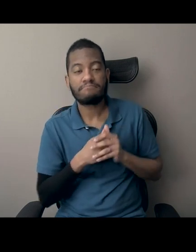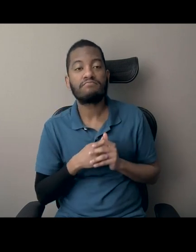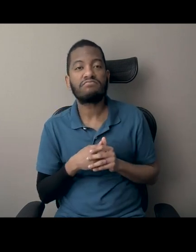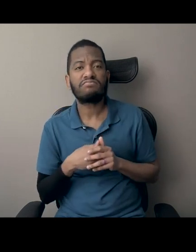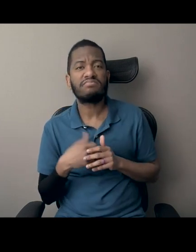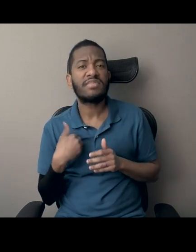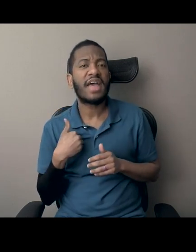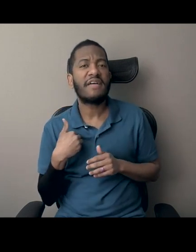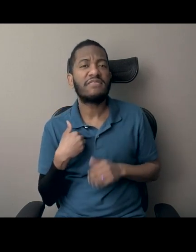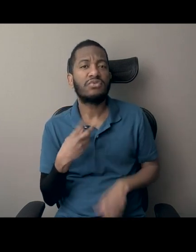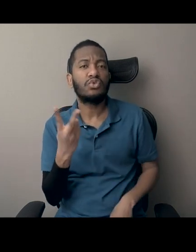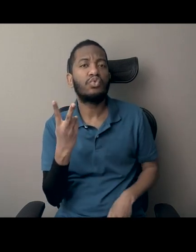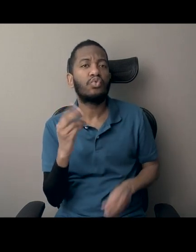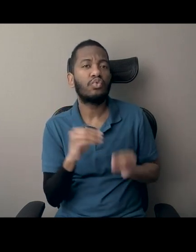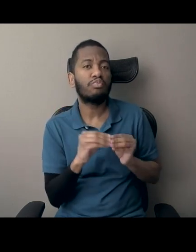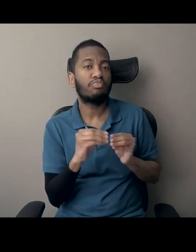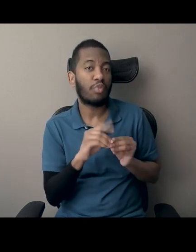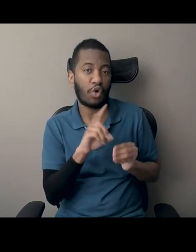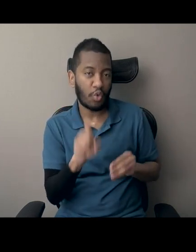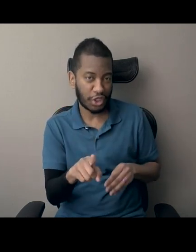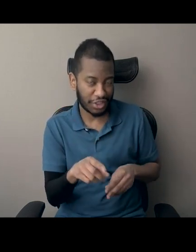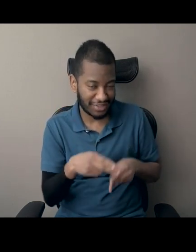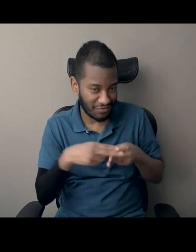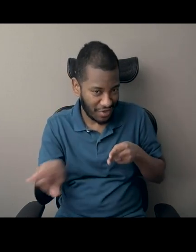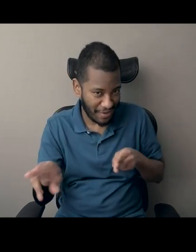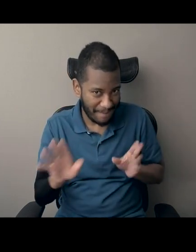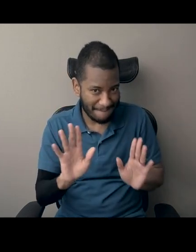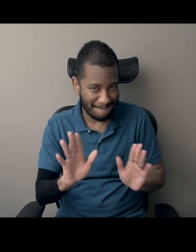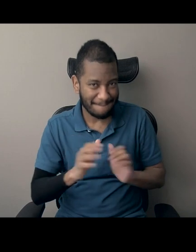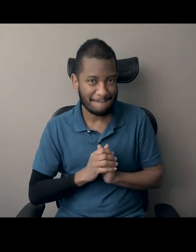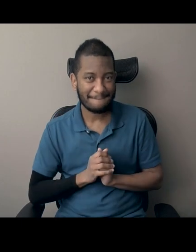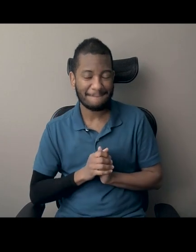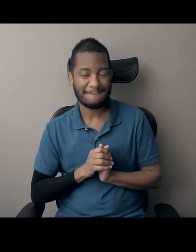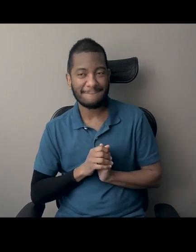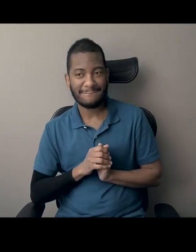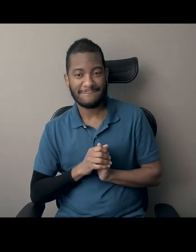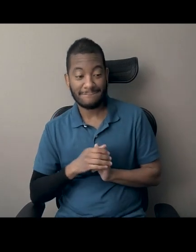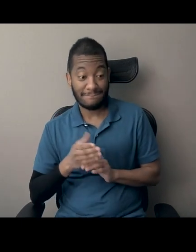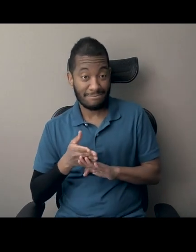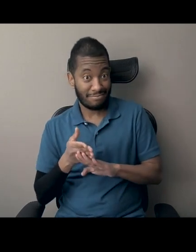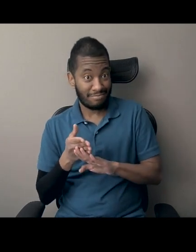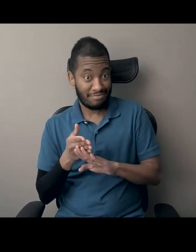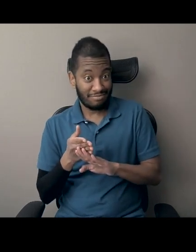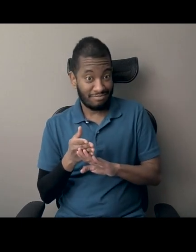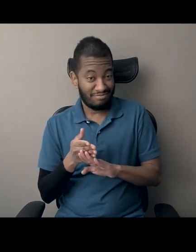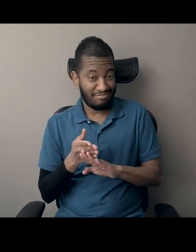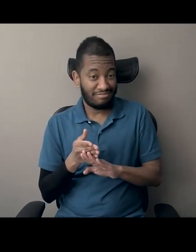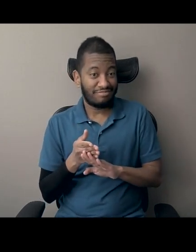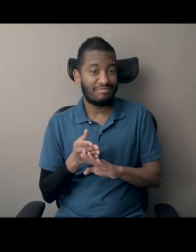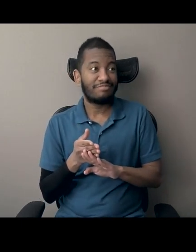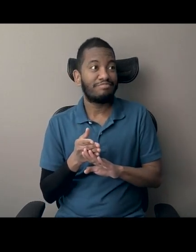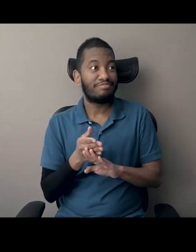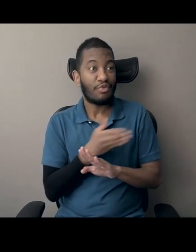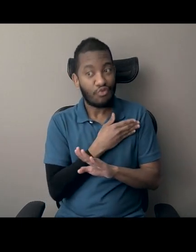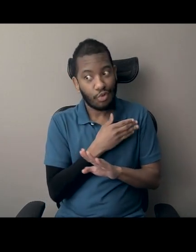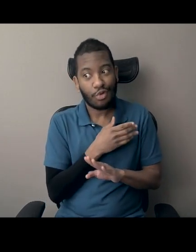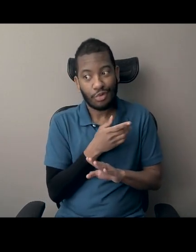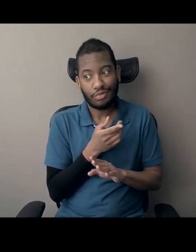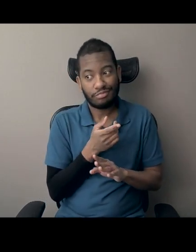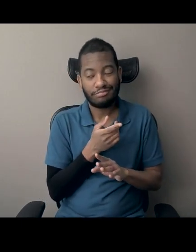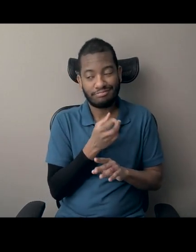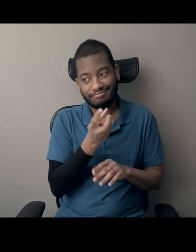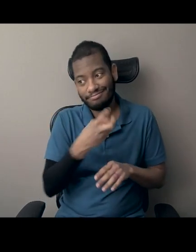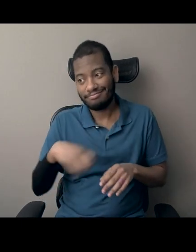more questions very quickly in the next, um, few minutes before, before we move on back to the book. So